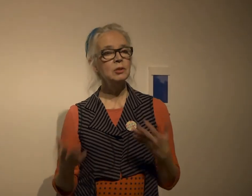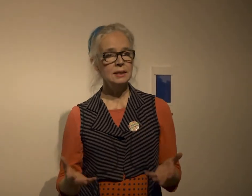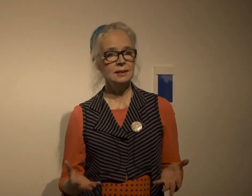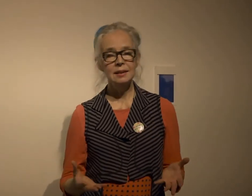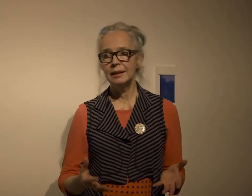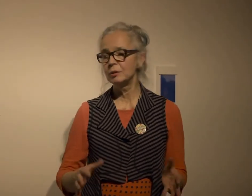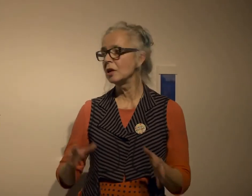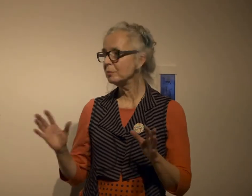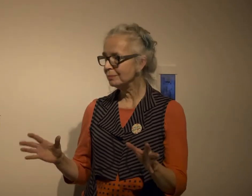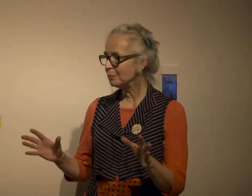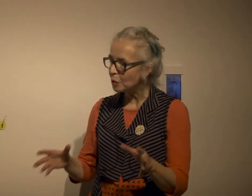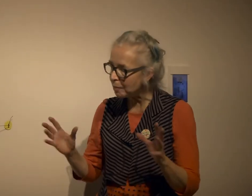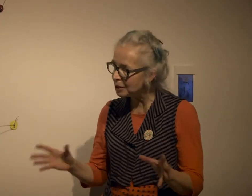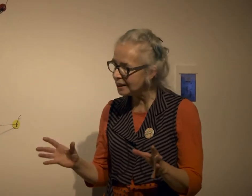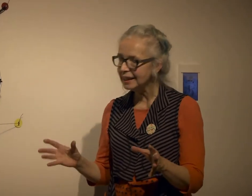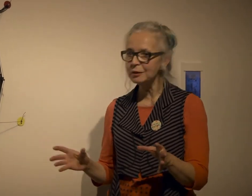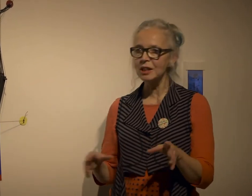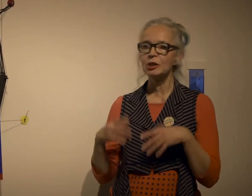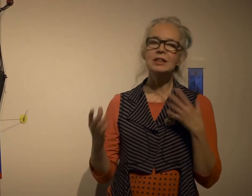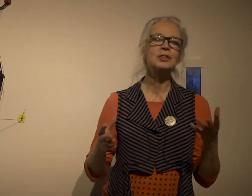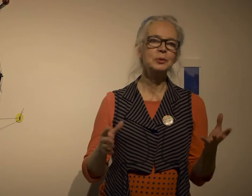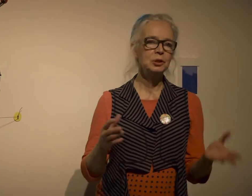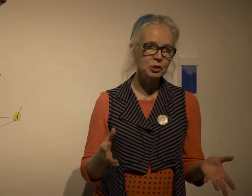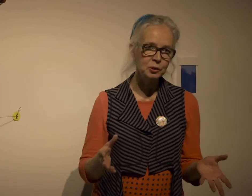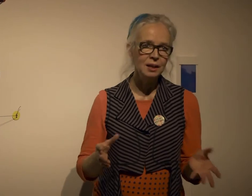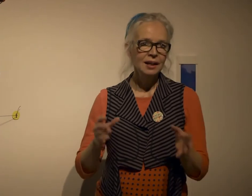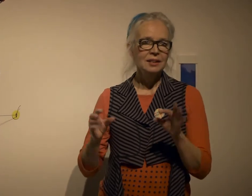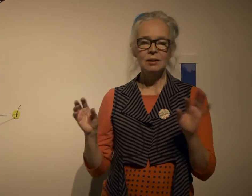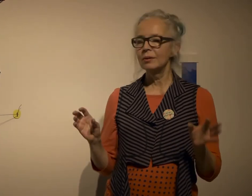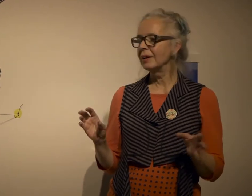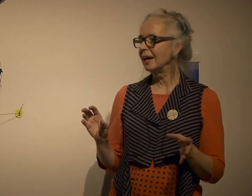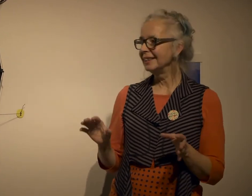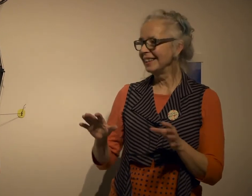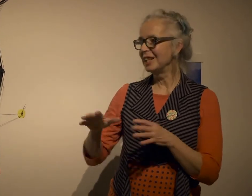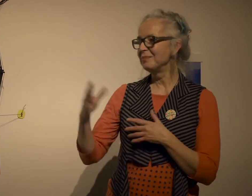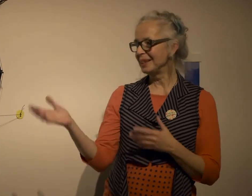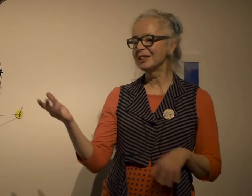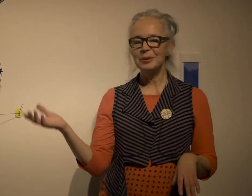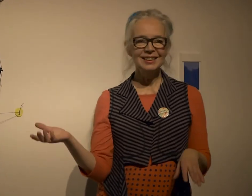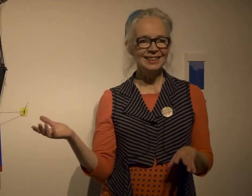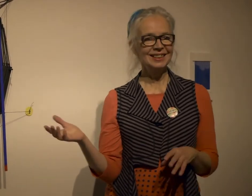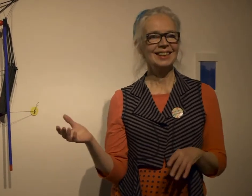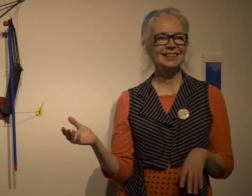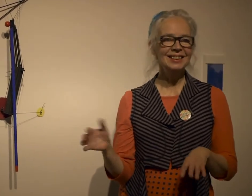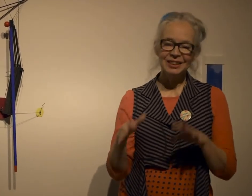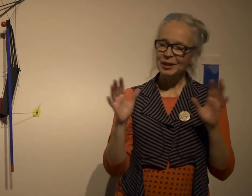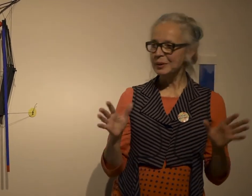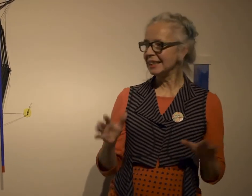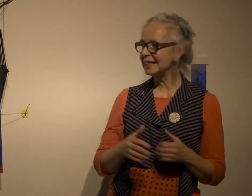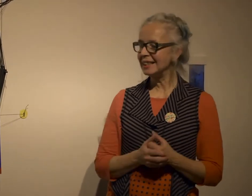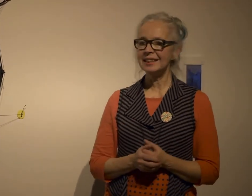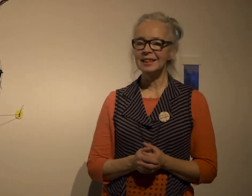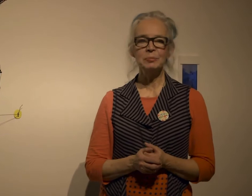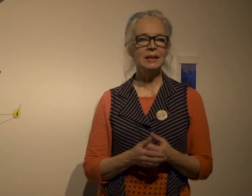became interested in sign language not proper sign language I learned it through YouTube so I've been corrected and and you know